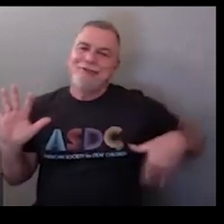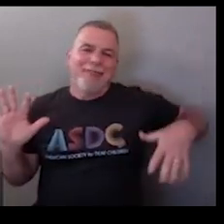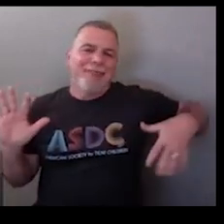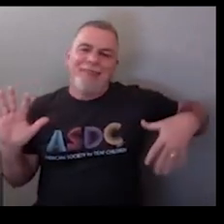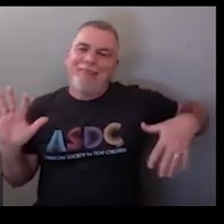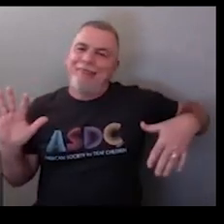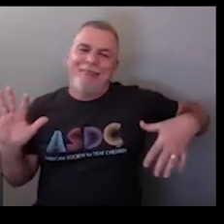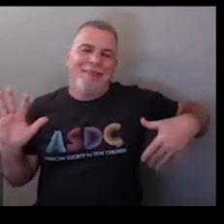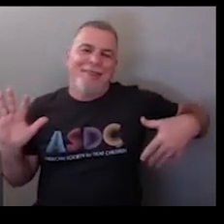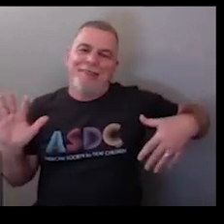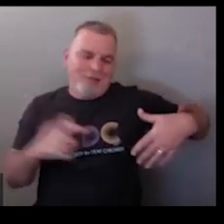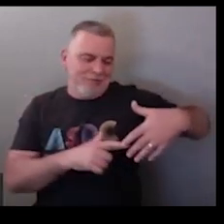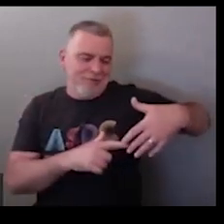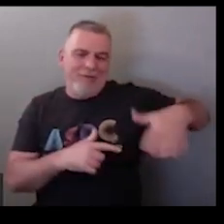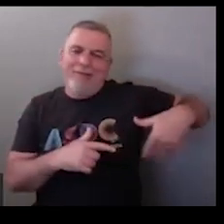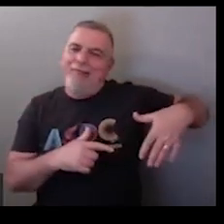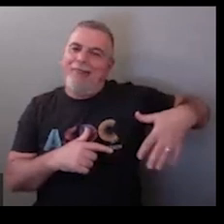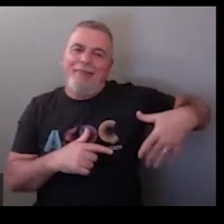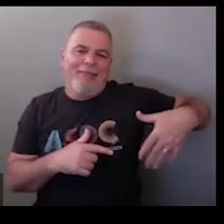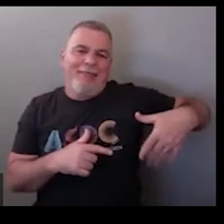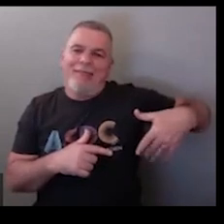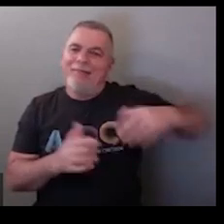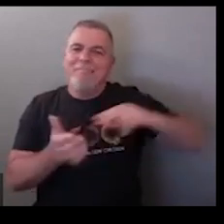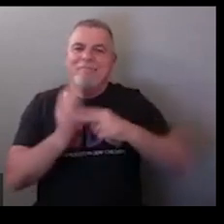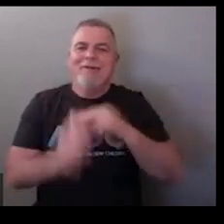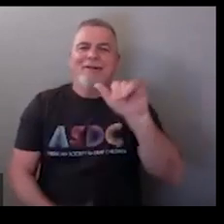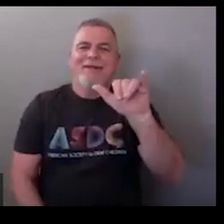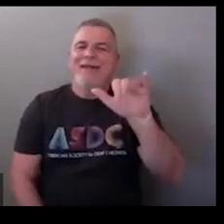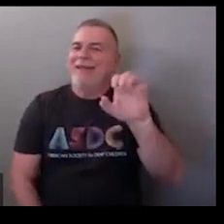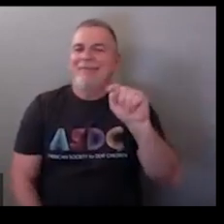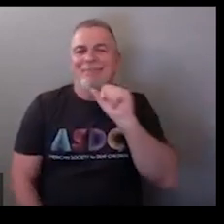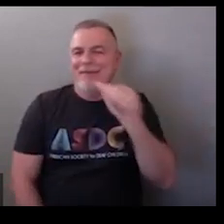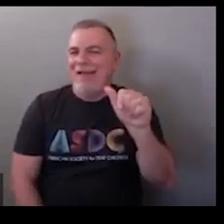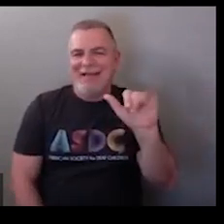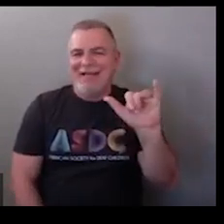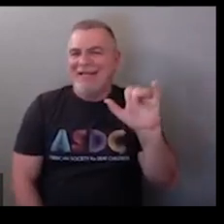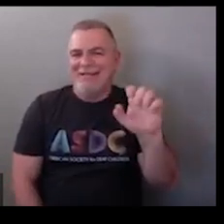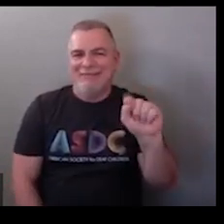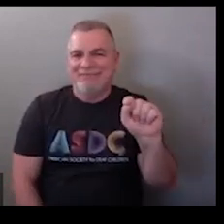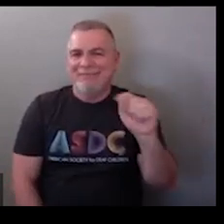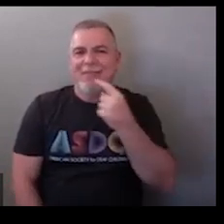I'm not finished again shake your head into the negative this is the sign for not yet